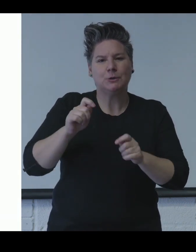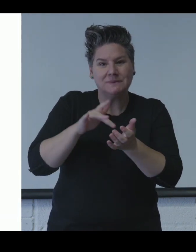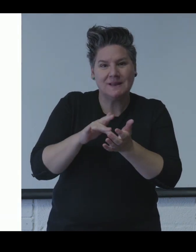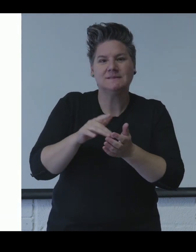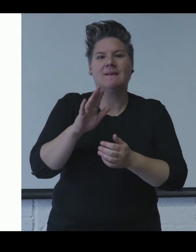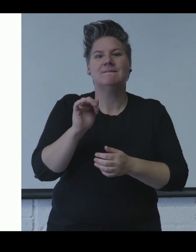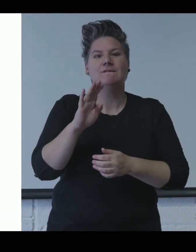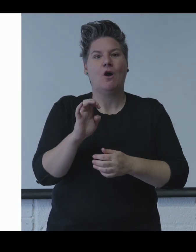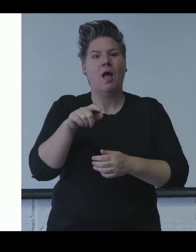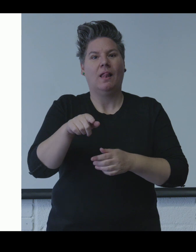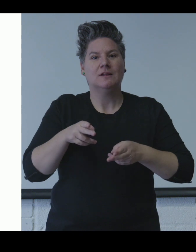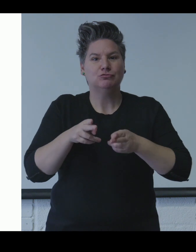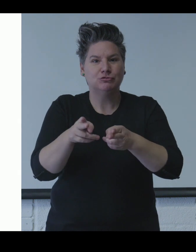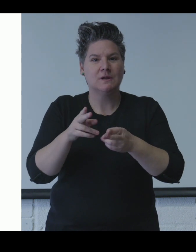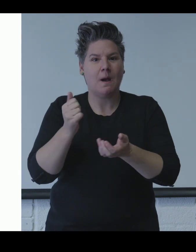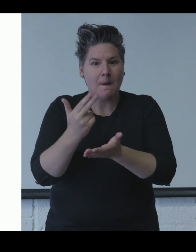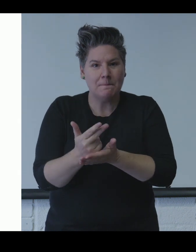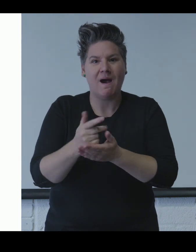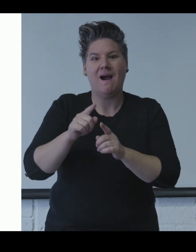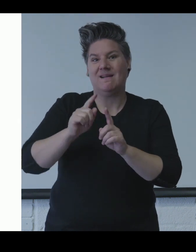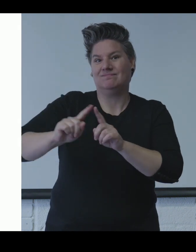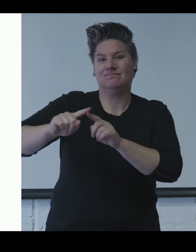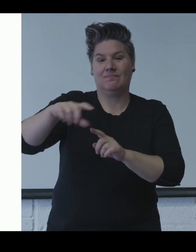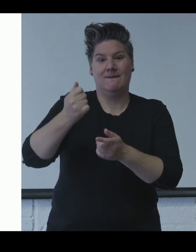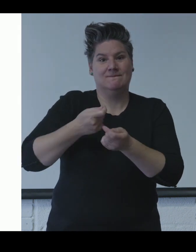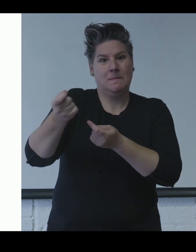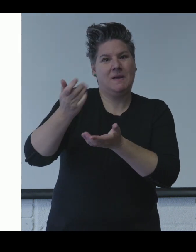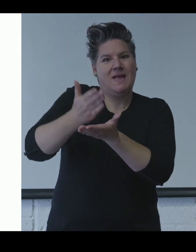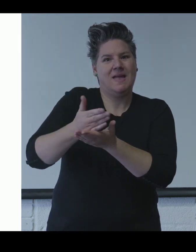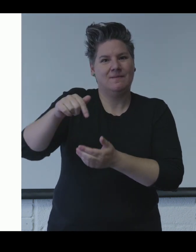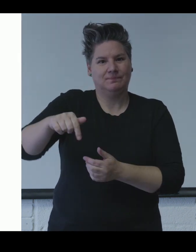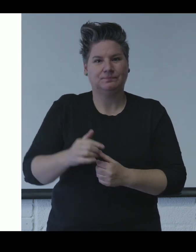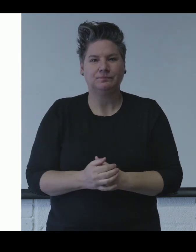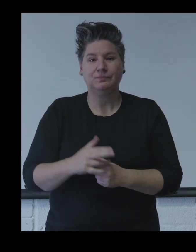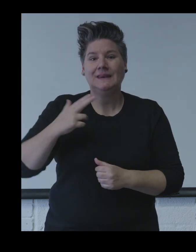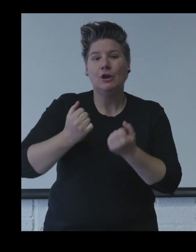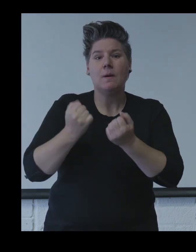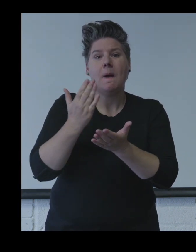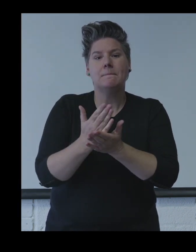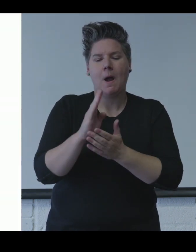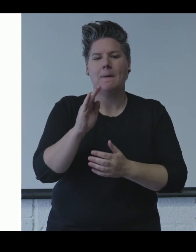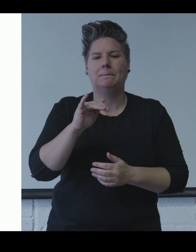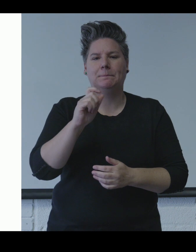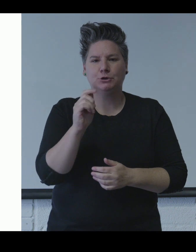There are a number of car parks within a 10 minute walk from the Bluecoat School Heritage Centre. These include